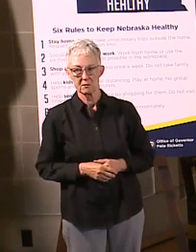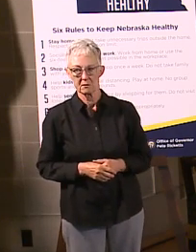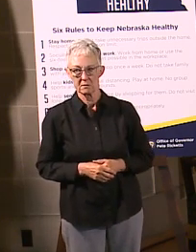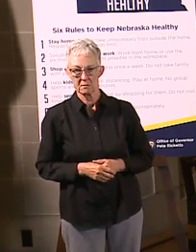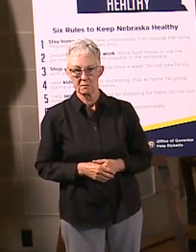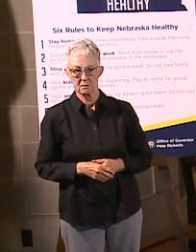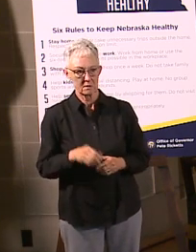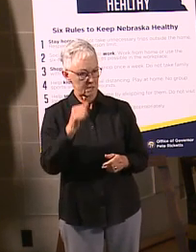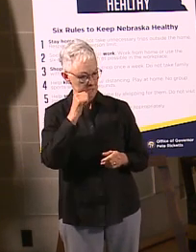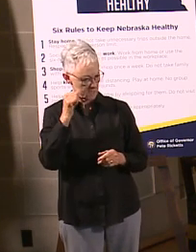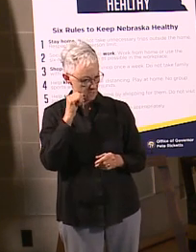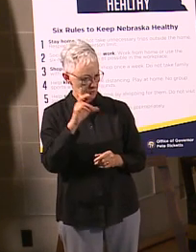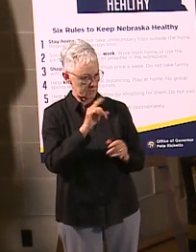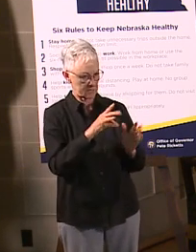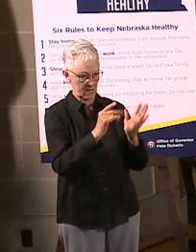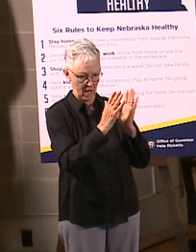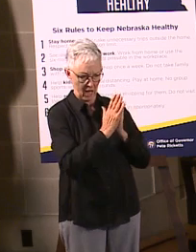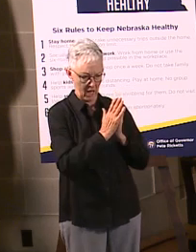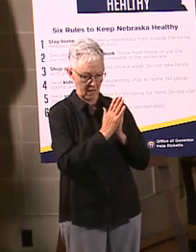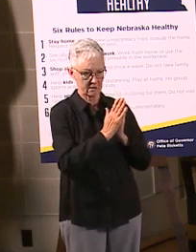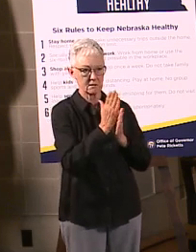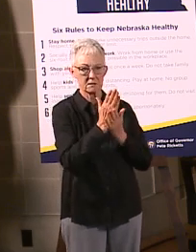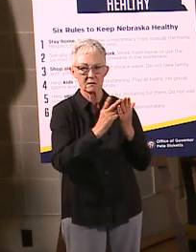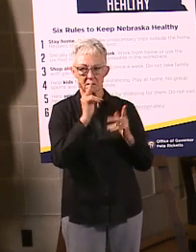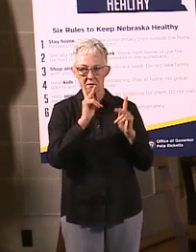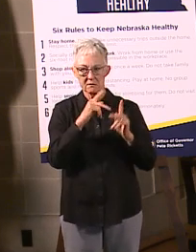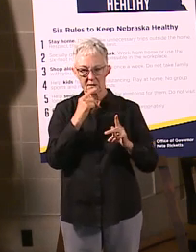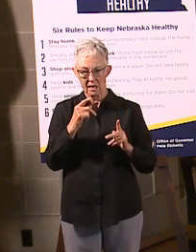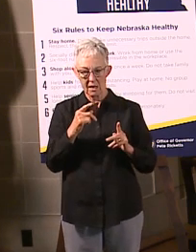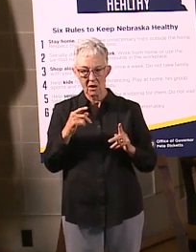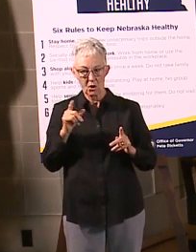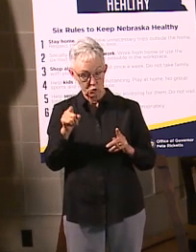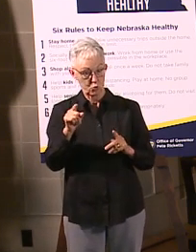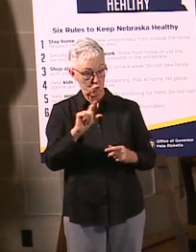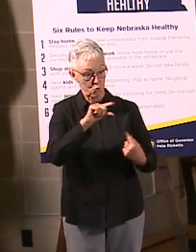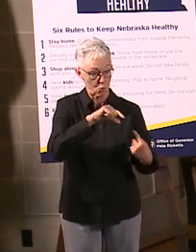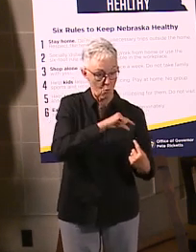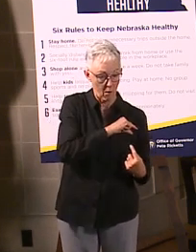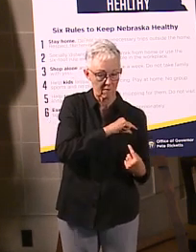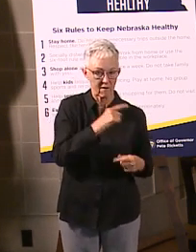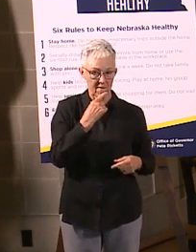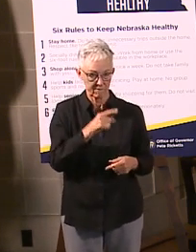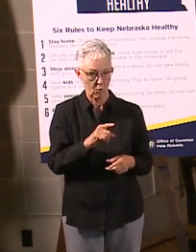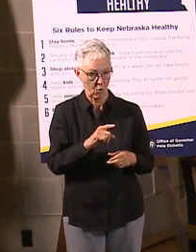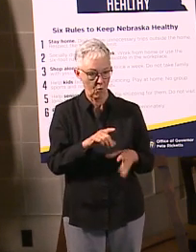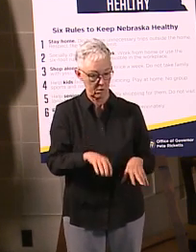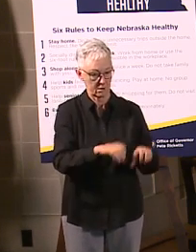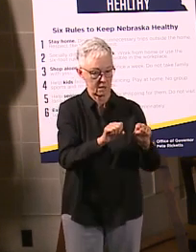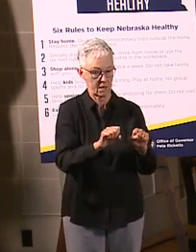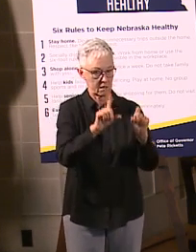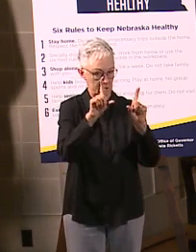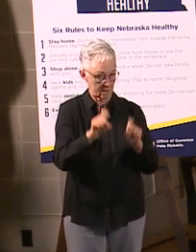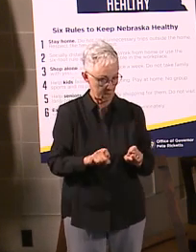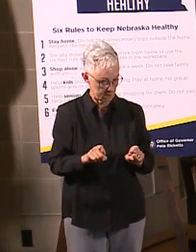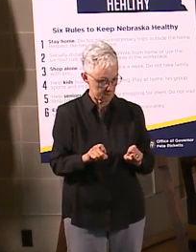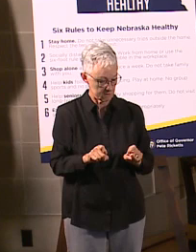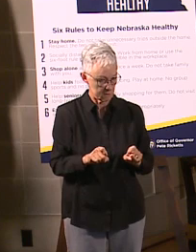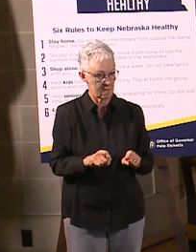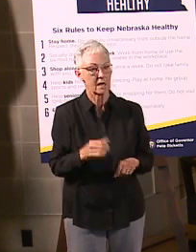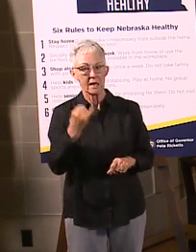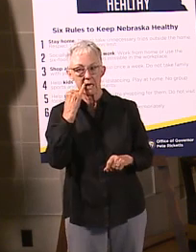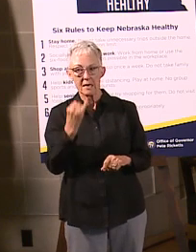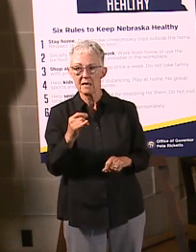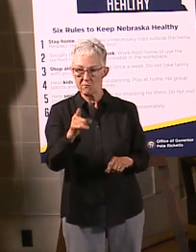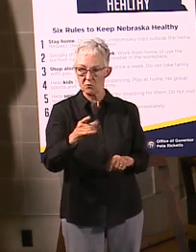the notification that they're eligible for being testing. So, first of all, if you are somebody who says you've got symptoms